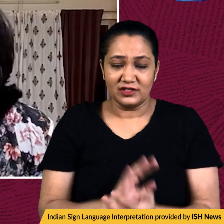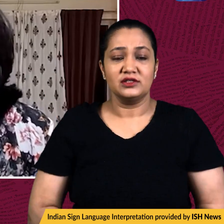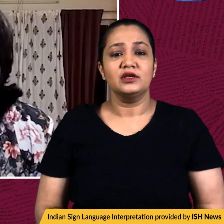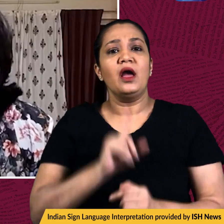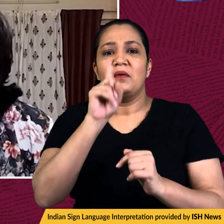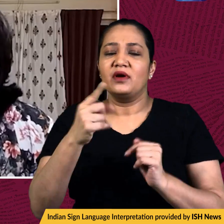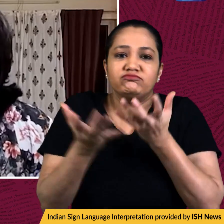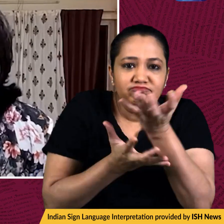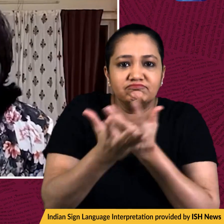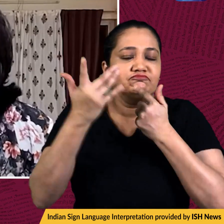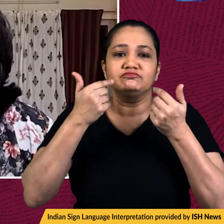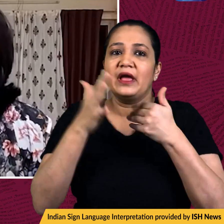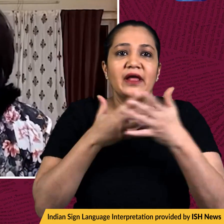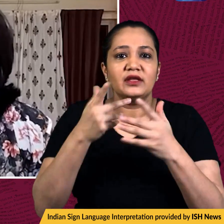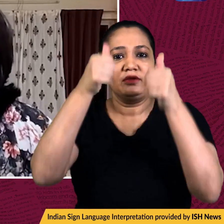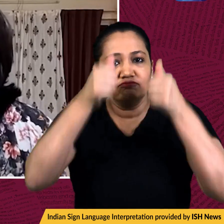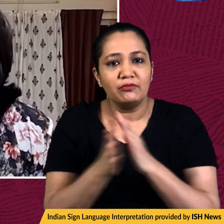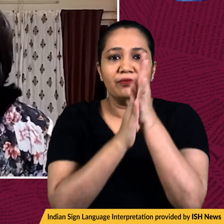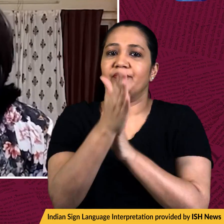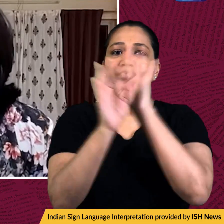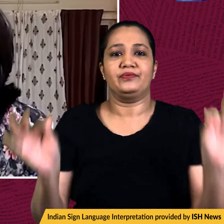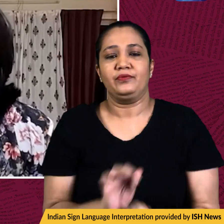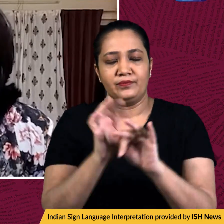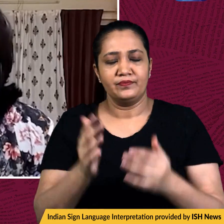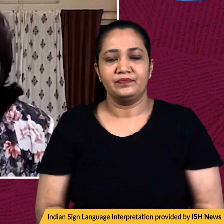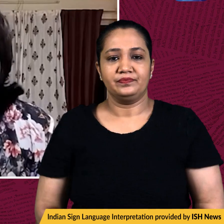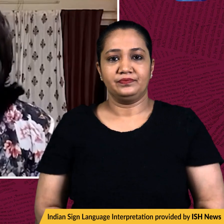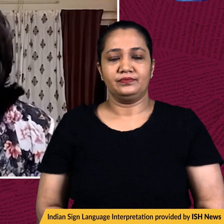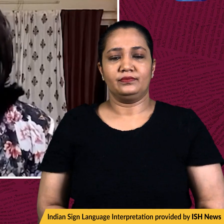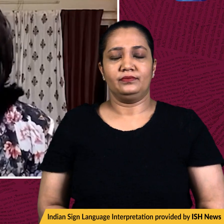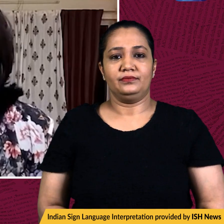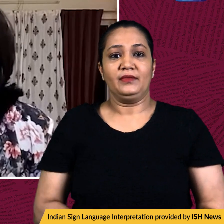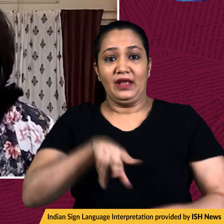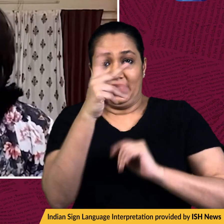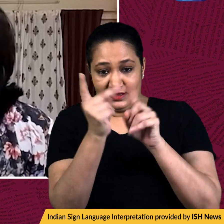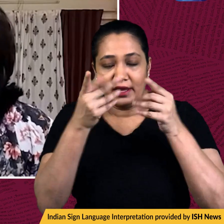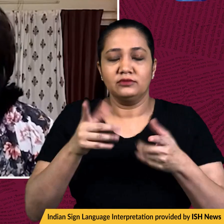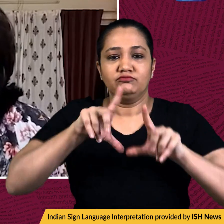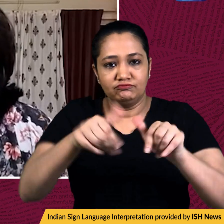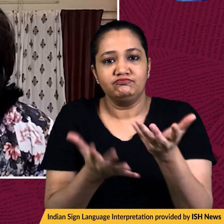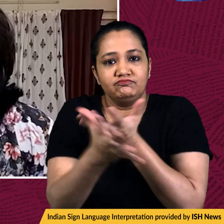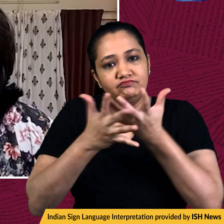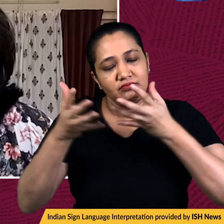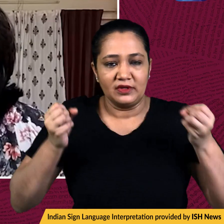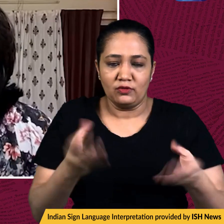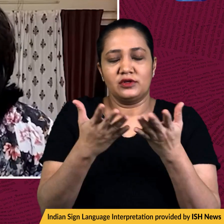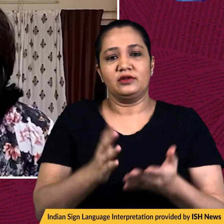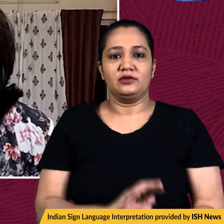not reach any conclusion. wasn't conclusive. There are second rounds of talks happening between Ukraine and